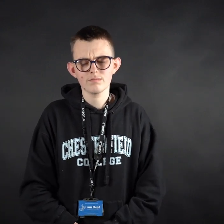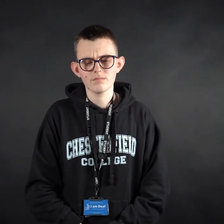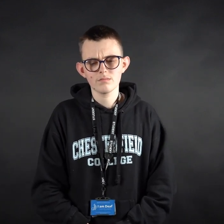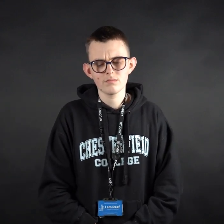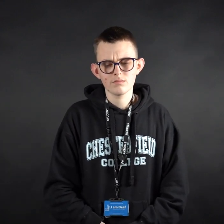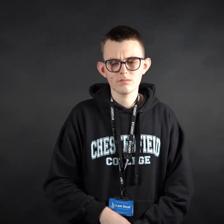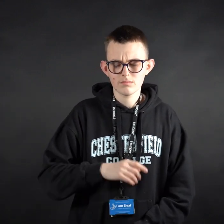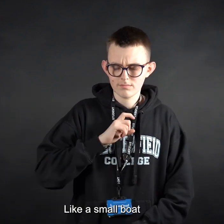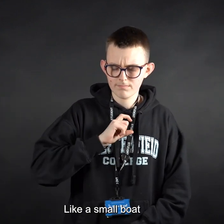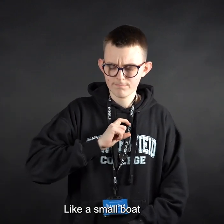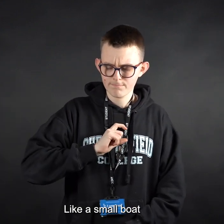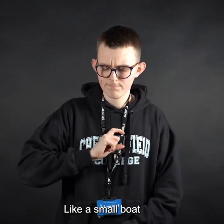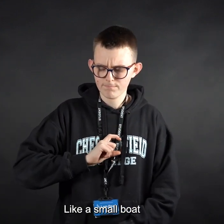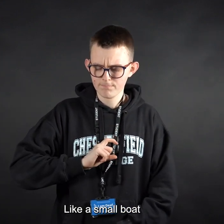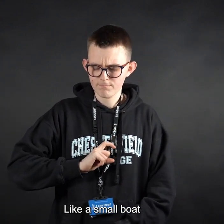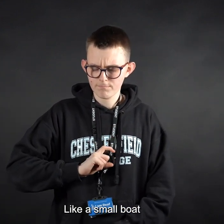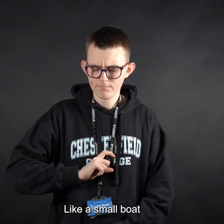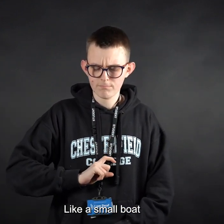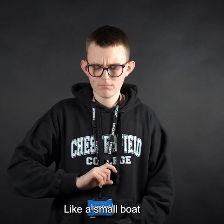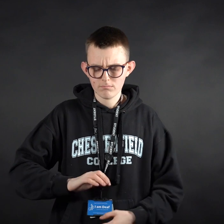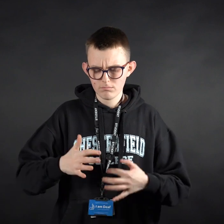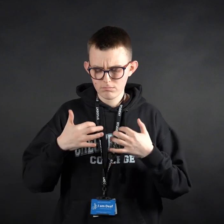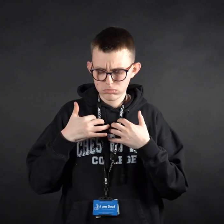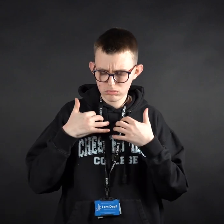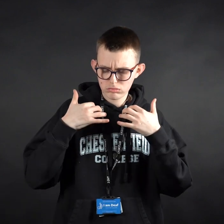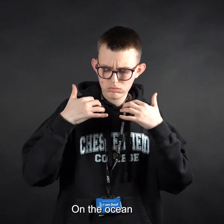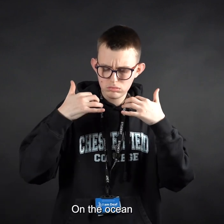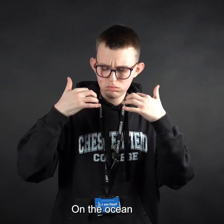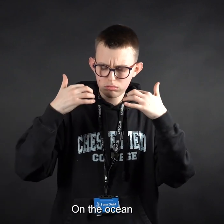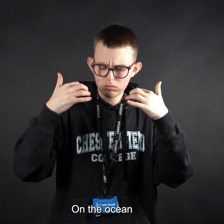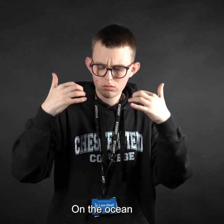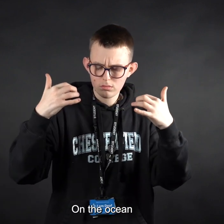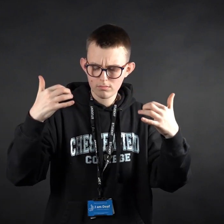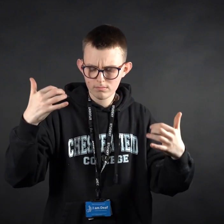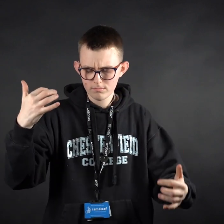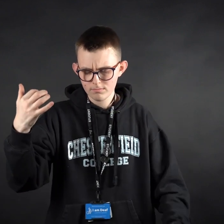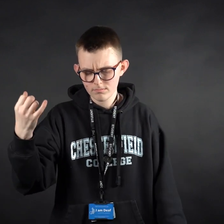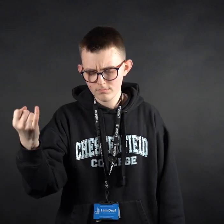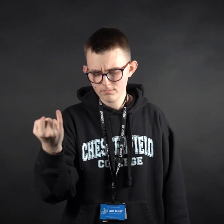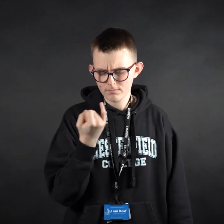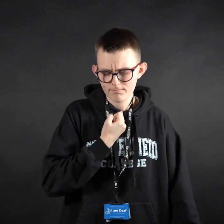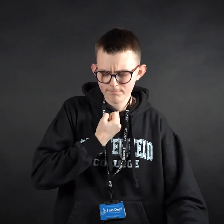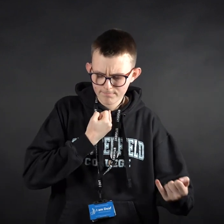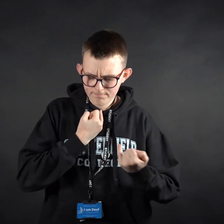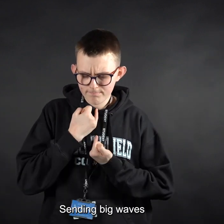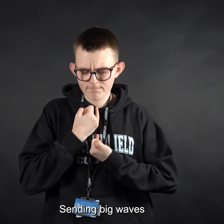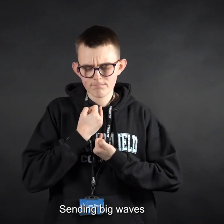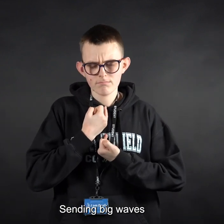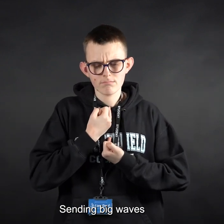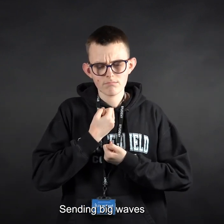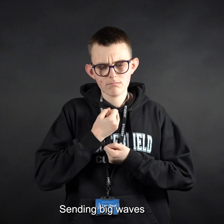Like a small boat On the ocean Sending big waves